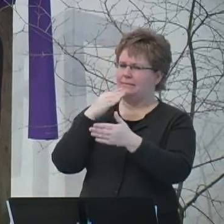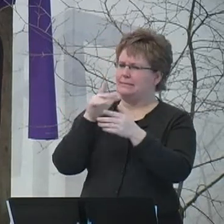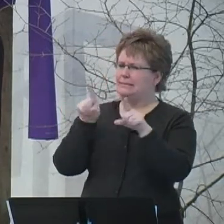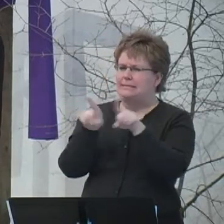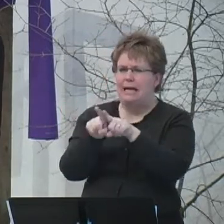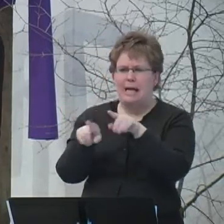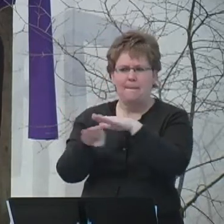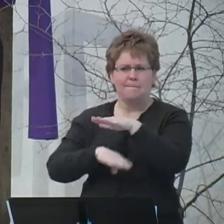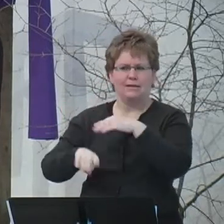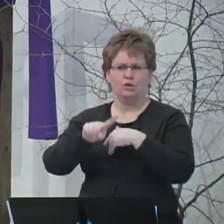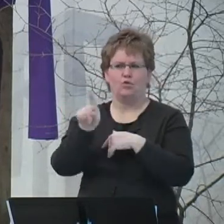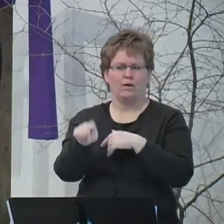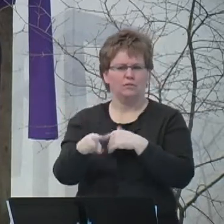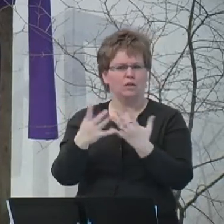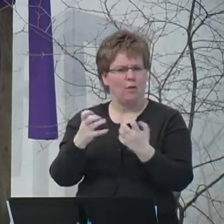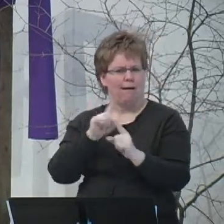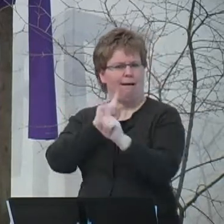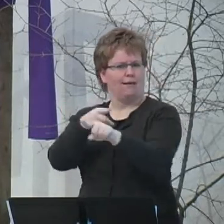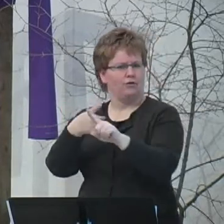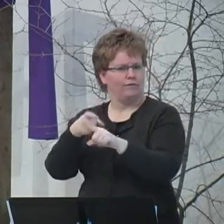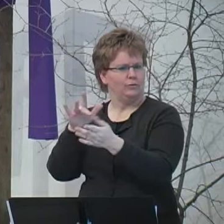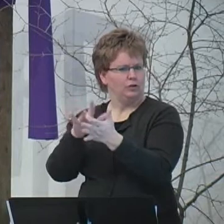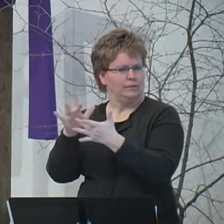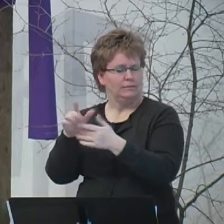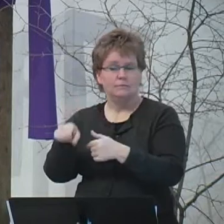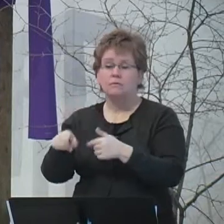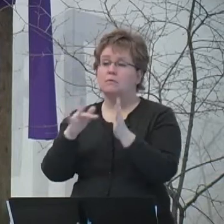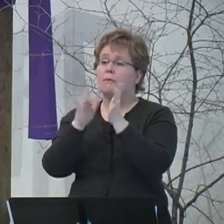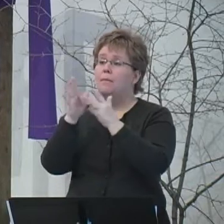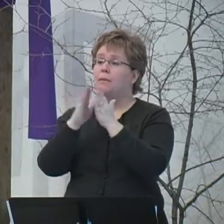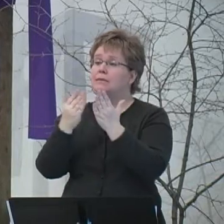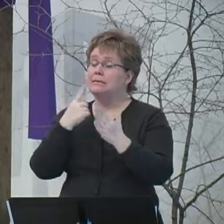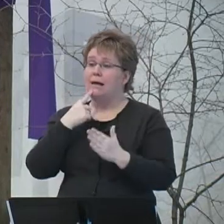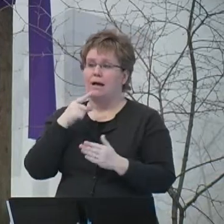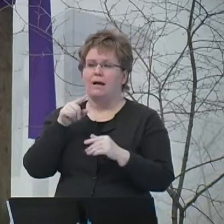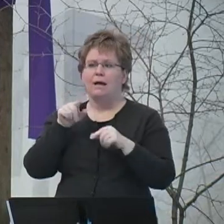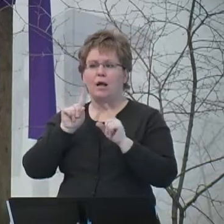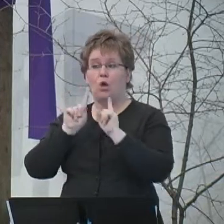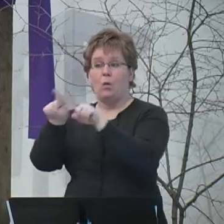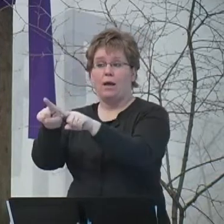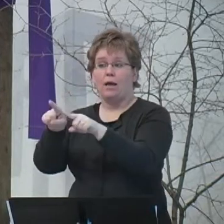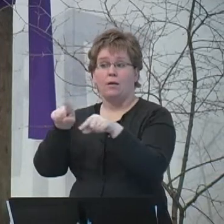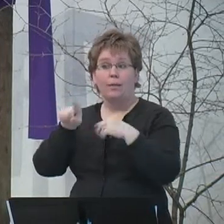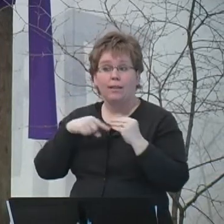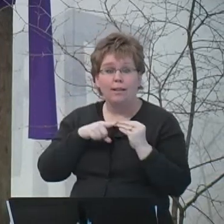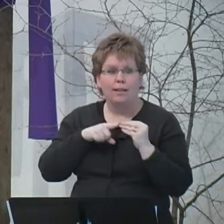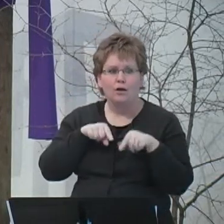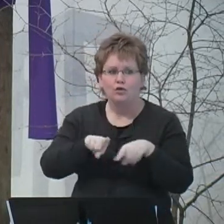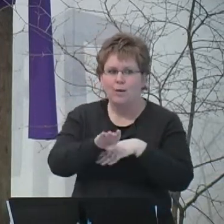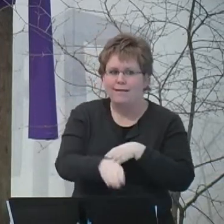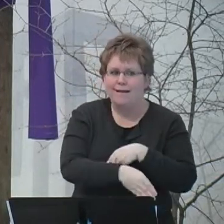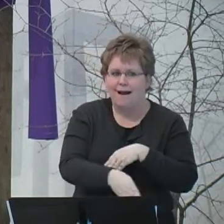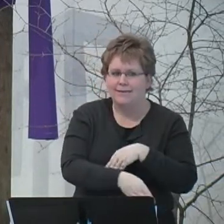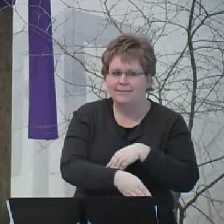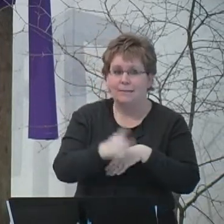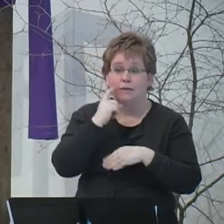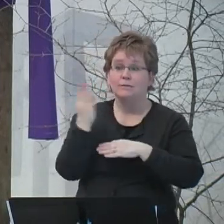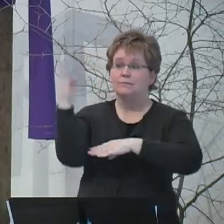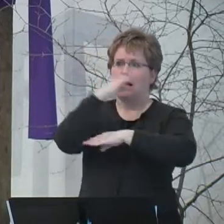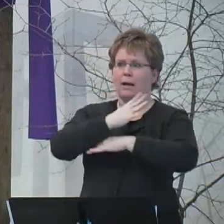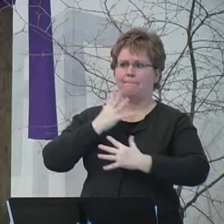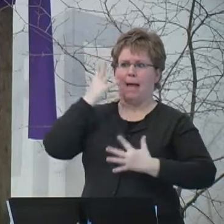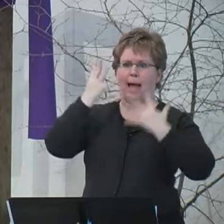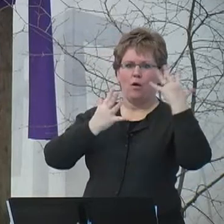and he wanted answers. It says that he came to Jesus by night. Maybe he was embarrassed to be seen